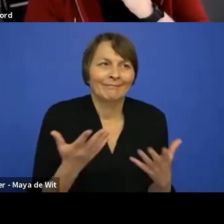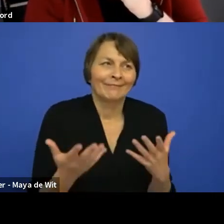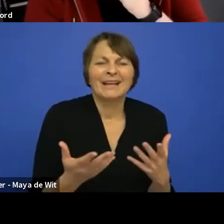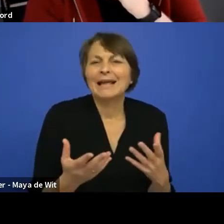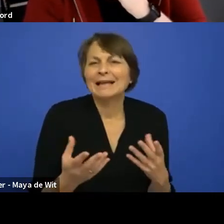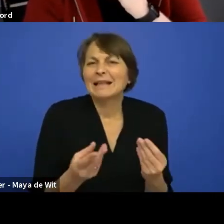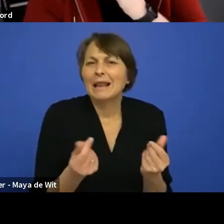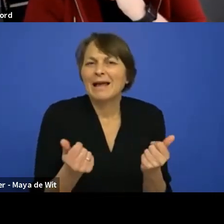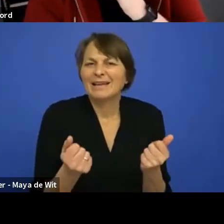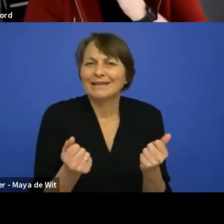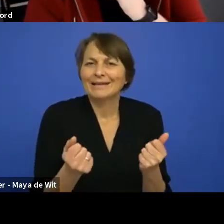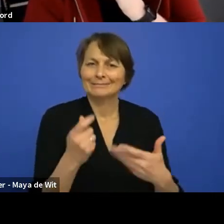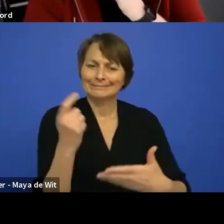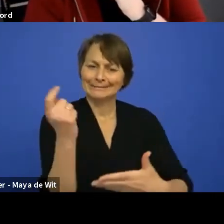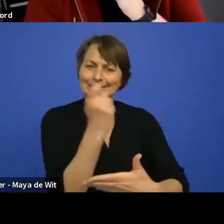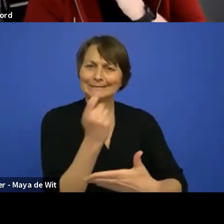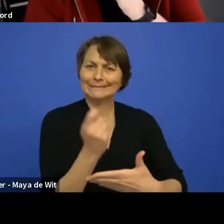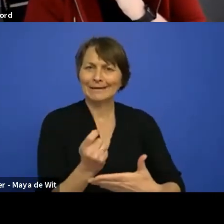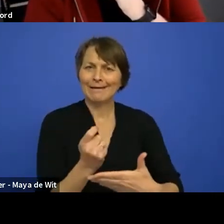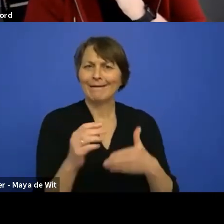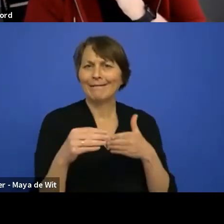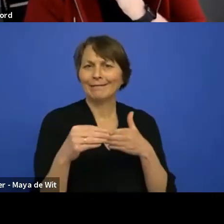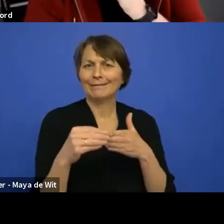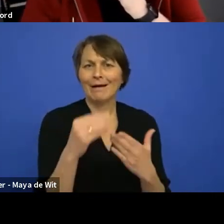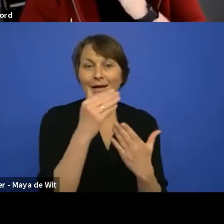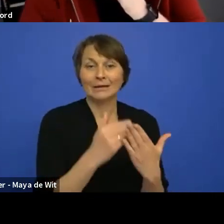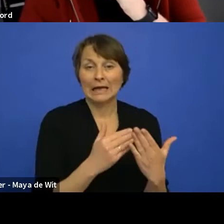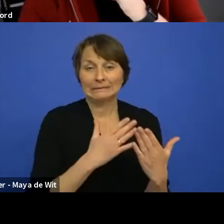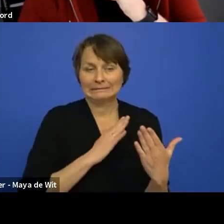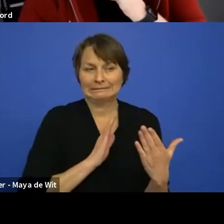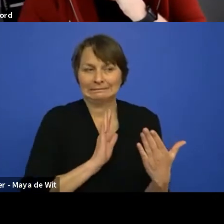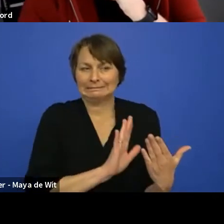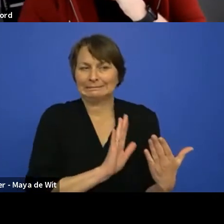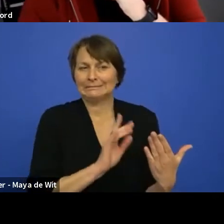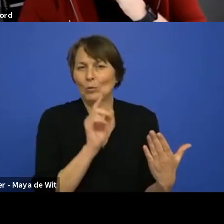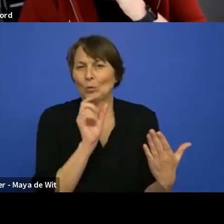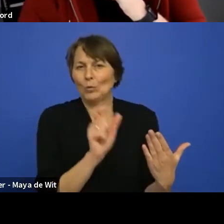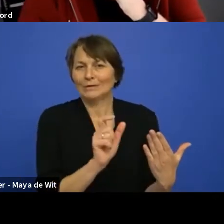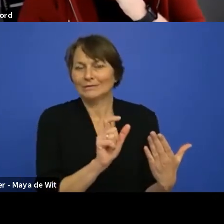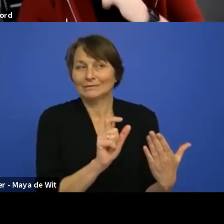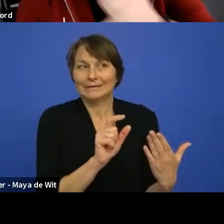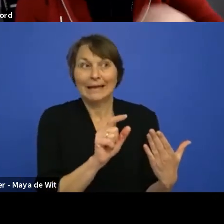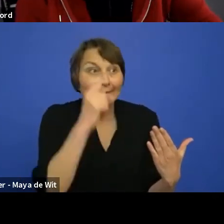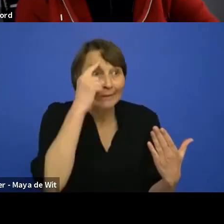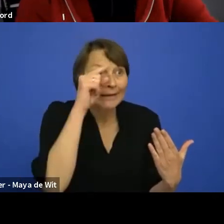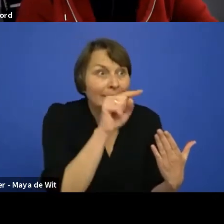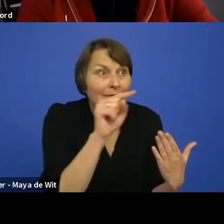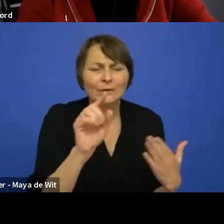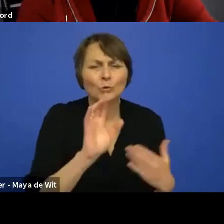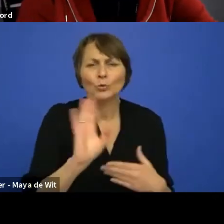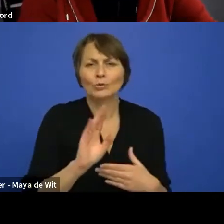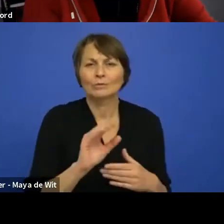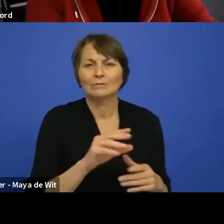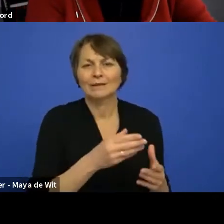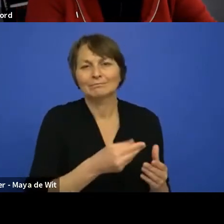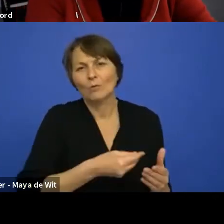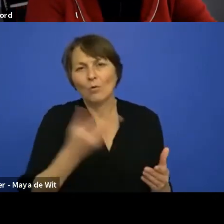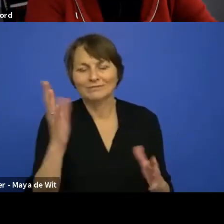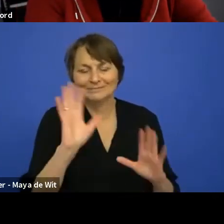guide, but I'm not going to use that word because that has different meaning to different people. but the point is that in there you get to play,